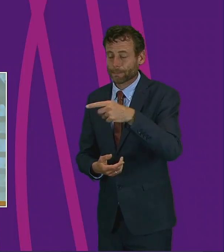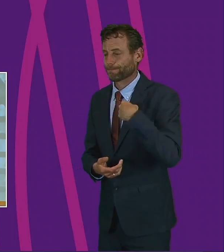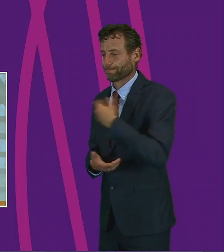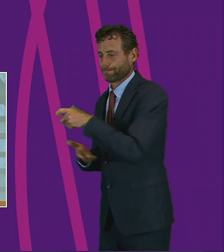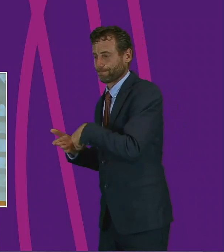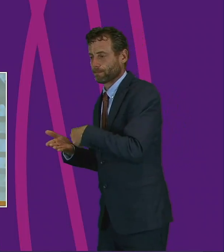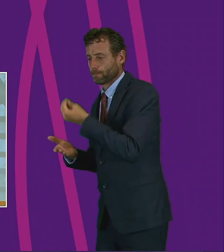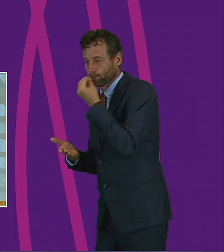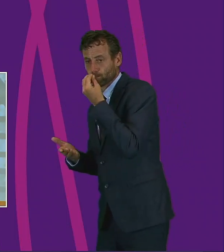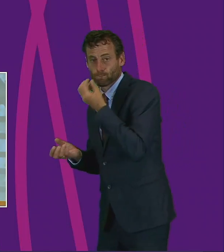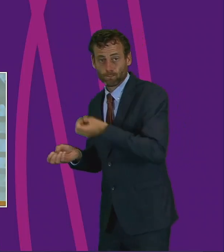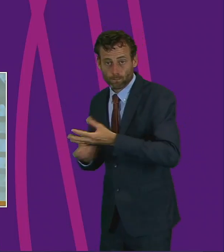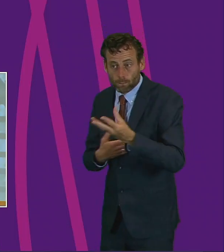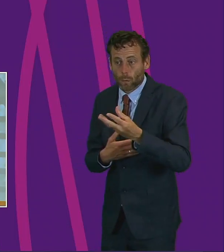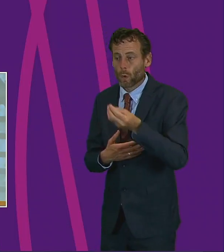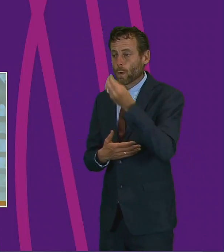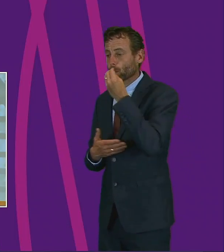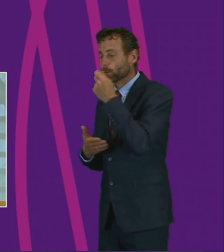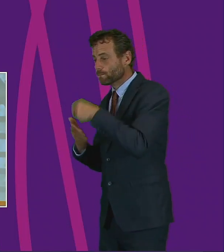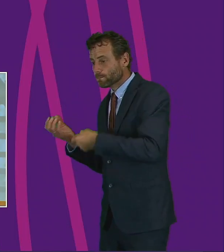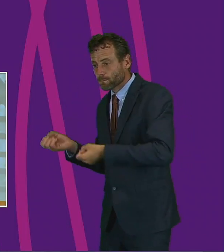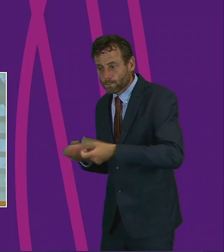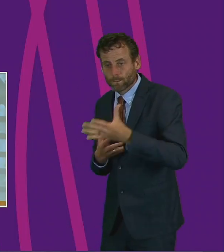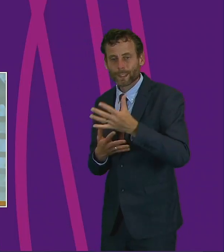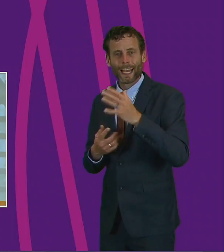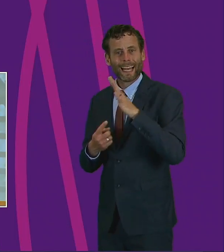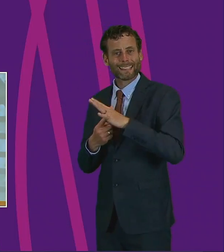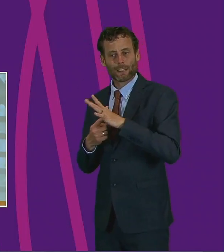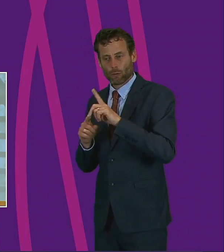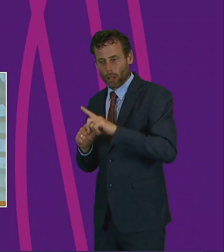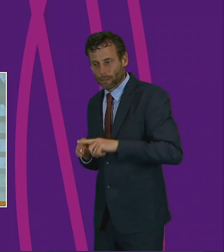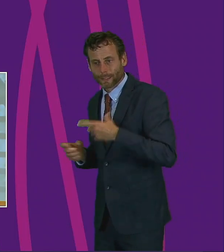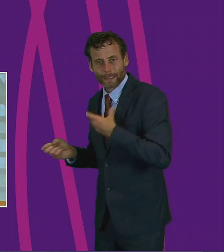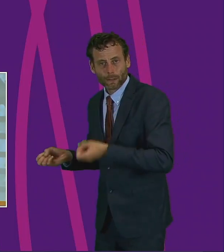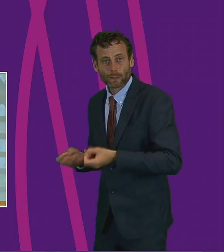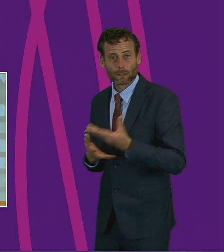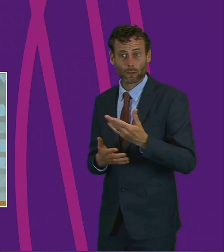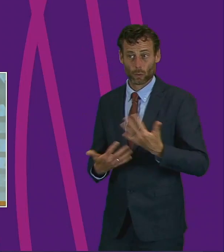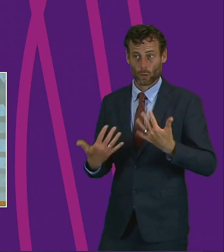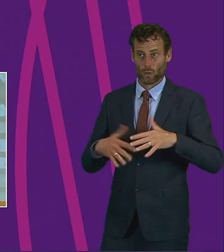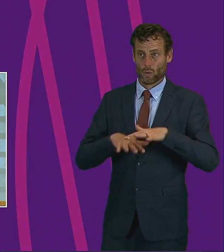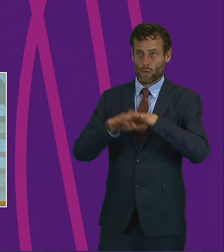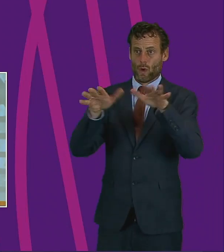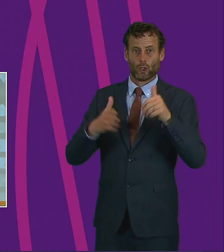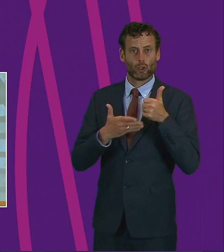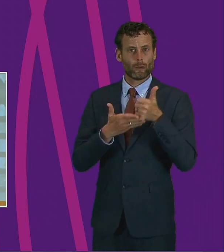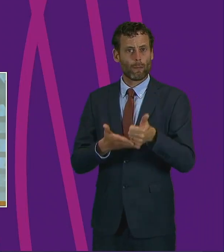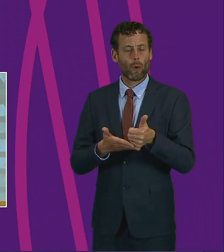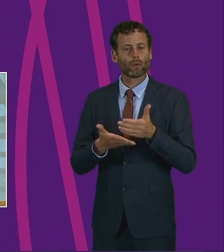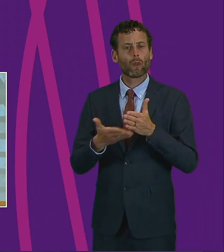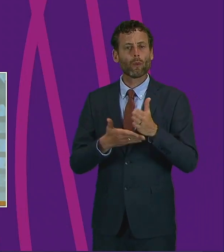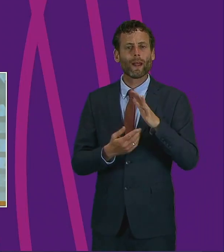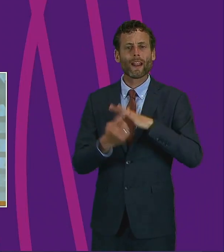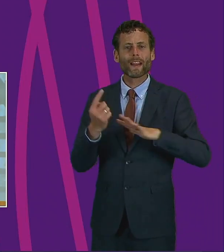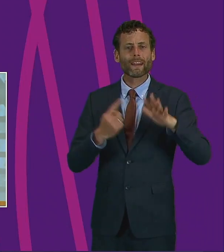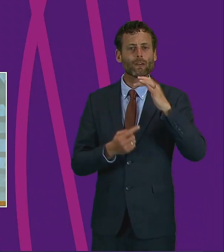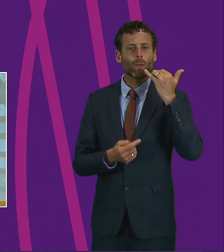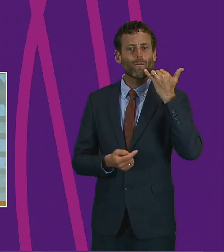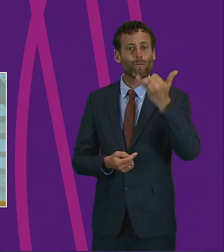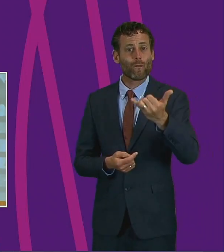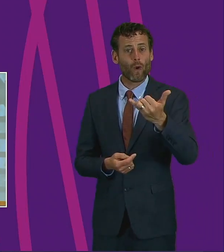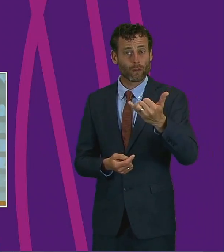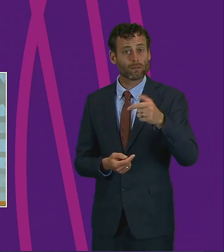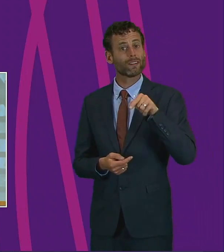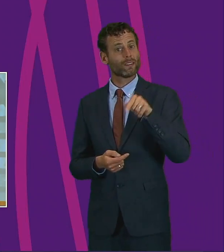delivering mail and dropping off essentials. There's an incredible amount of support out there, in addition to the national phone line, which, as a reminder,